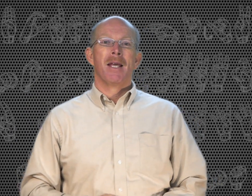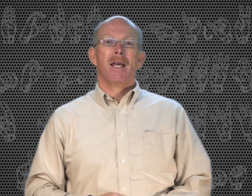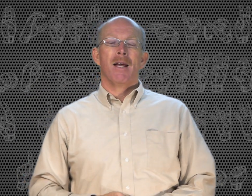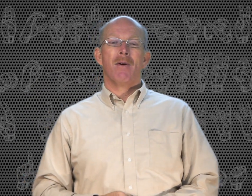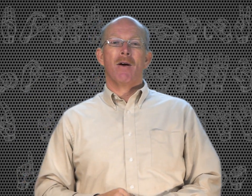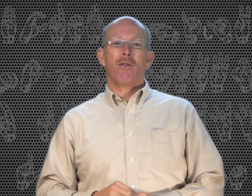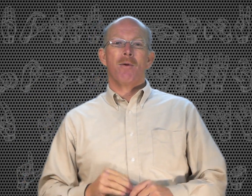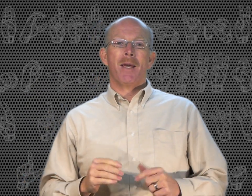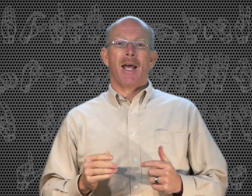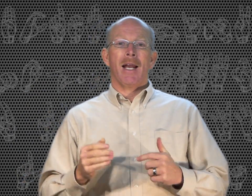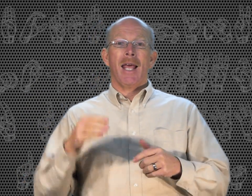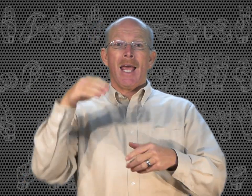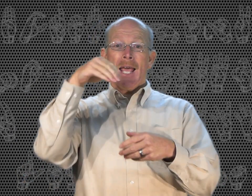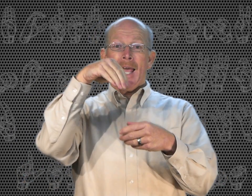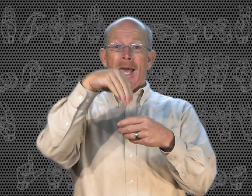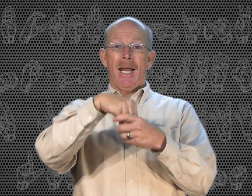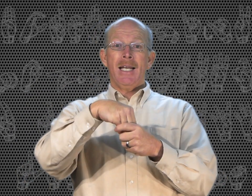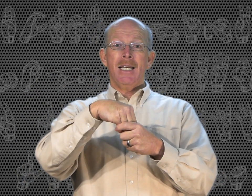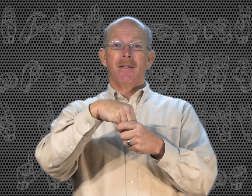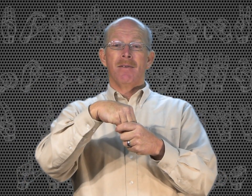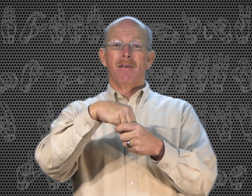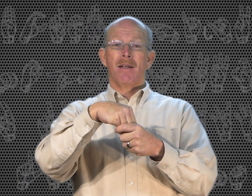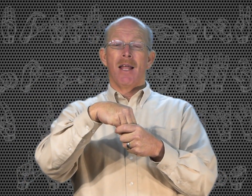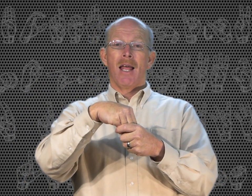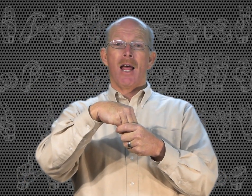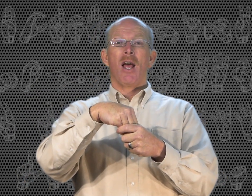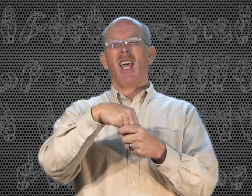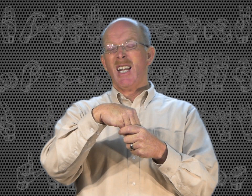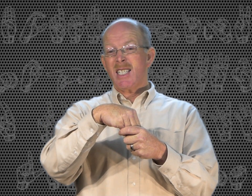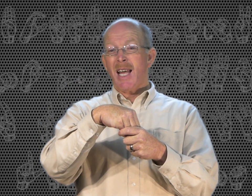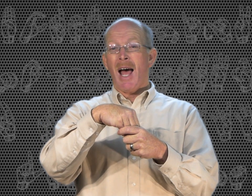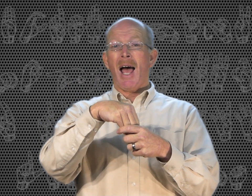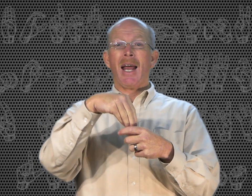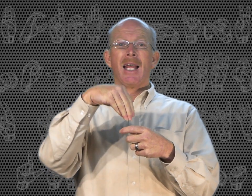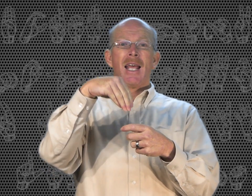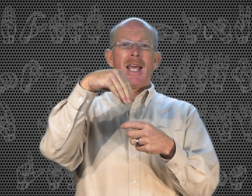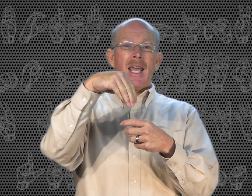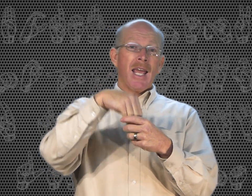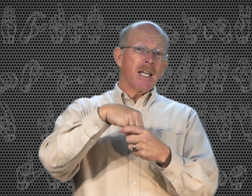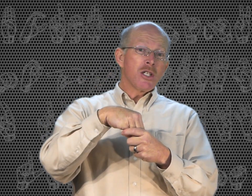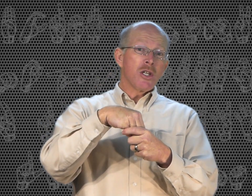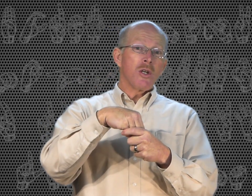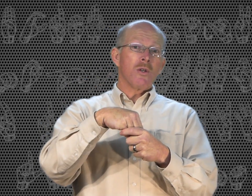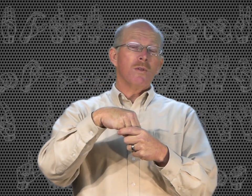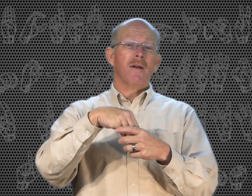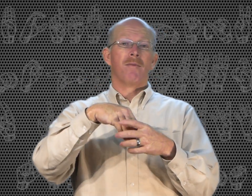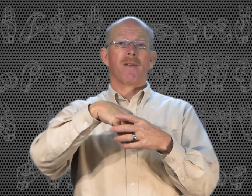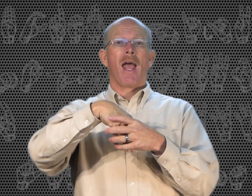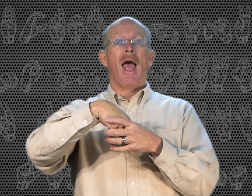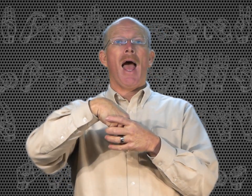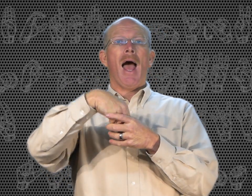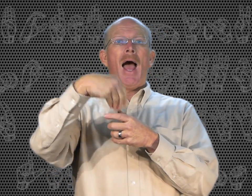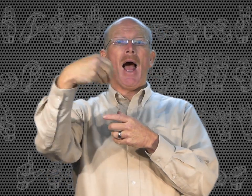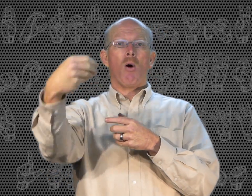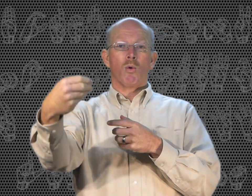Here we go through them again. In. Inside. Into. Out.